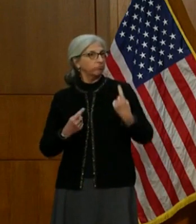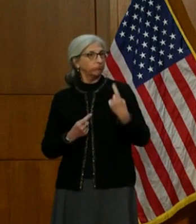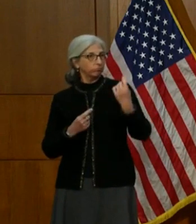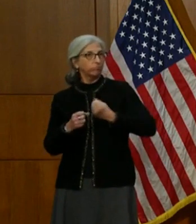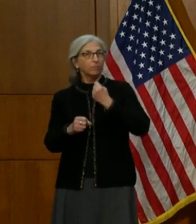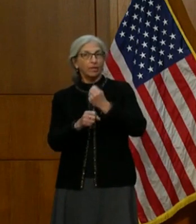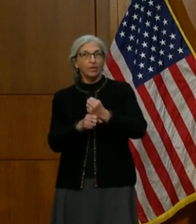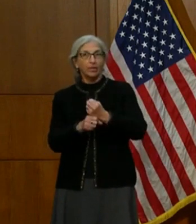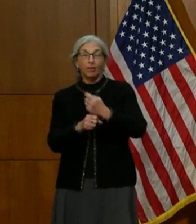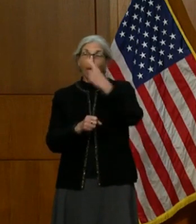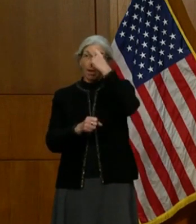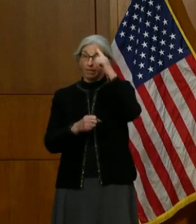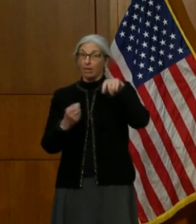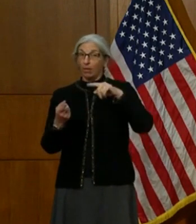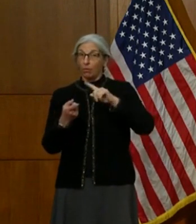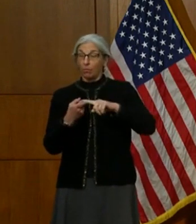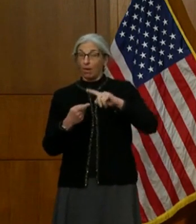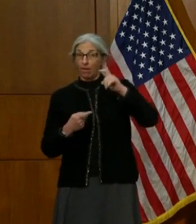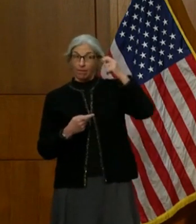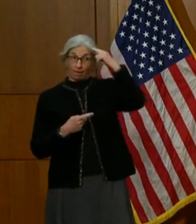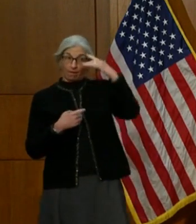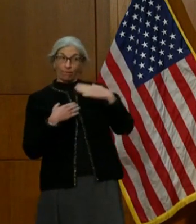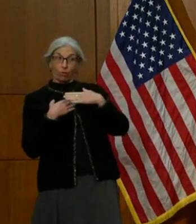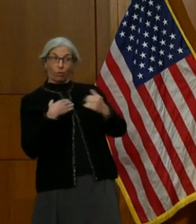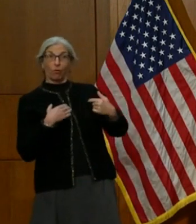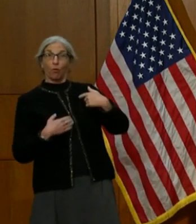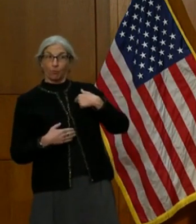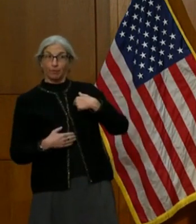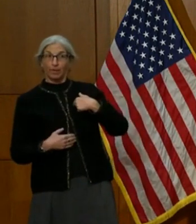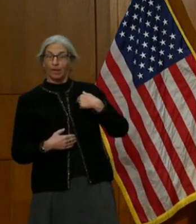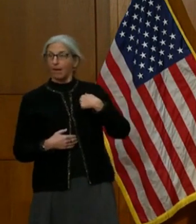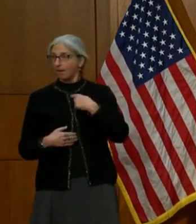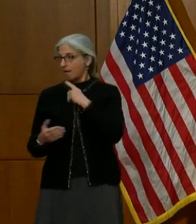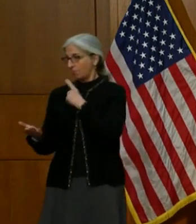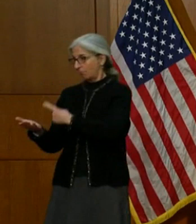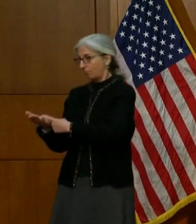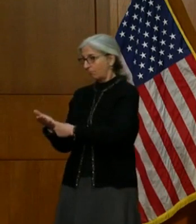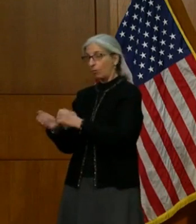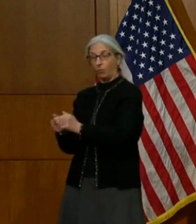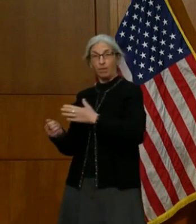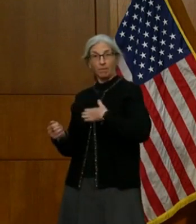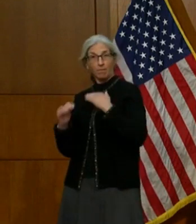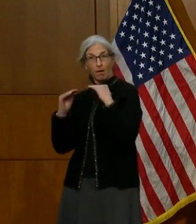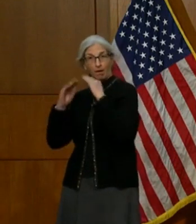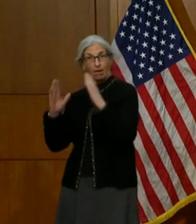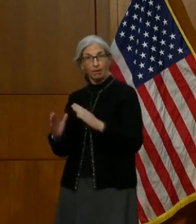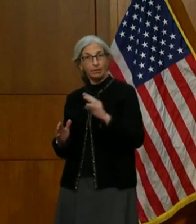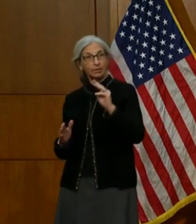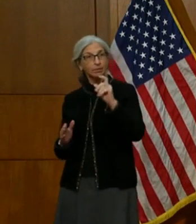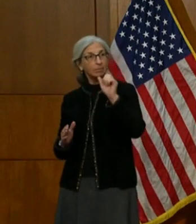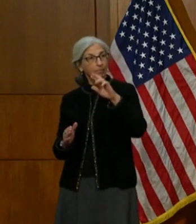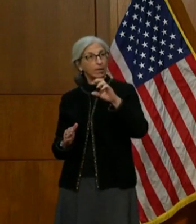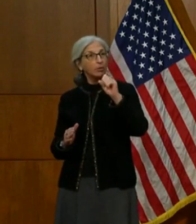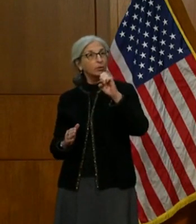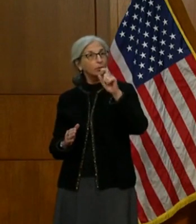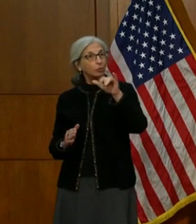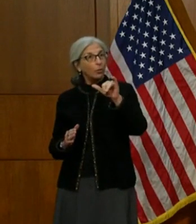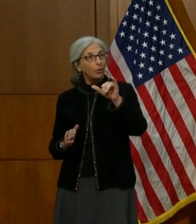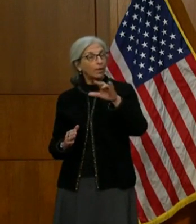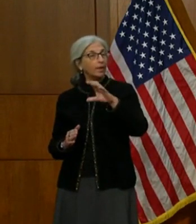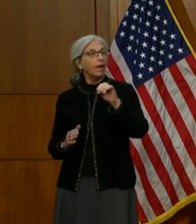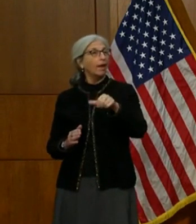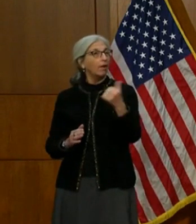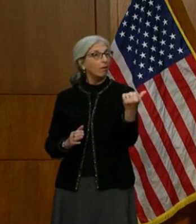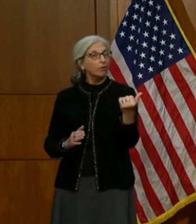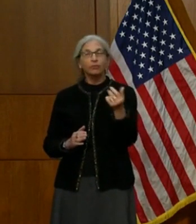I received the call and talked to my colleagues, Mayor Stoney and County Manager Patulcas, they both recognized